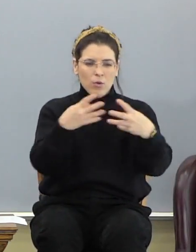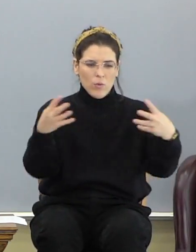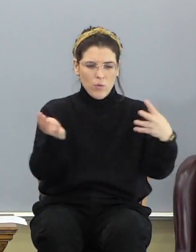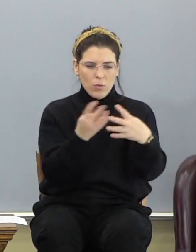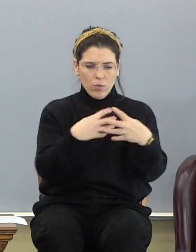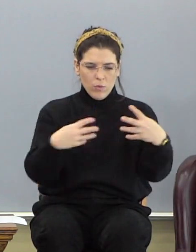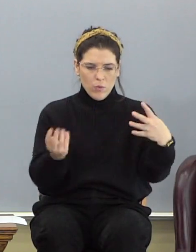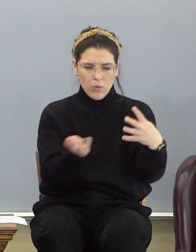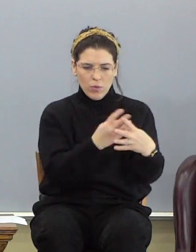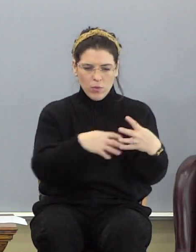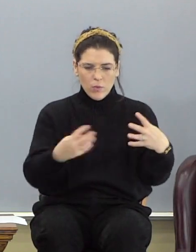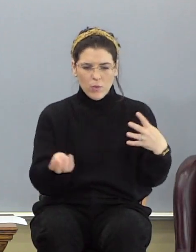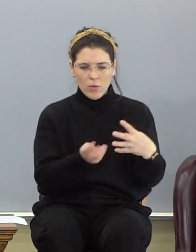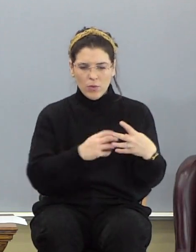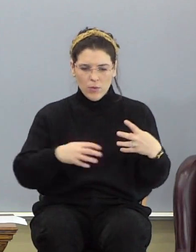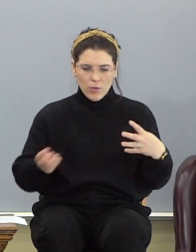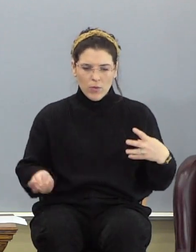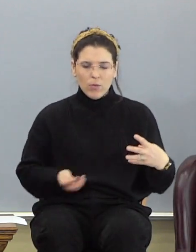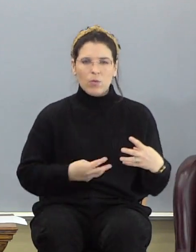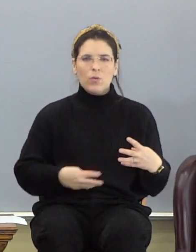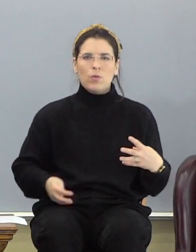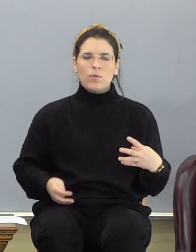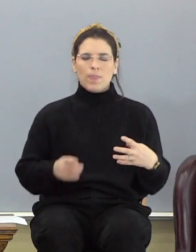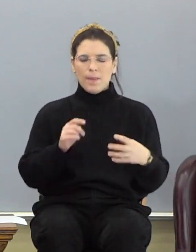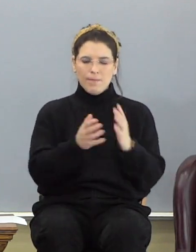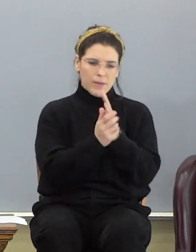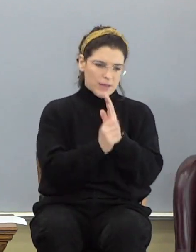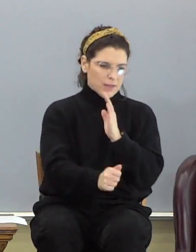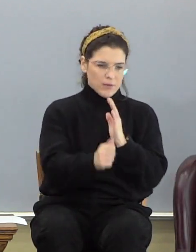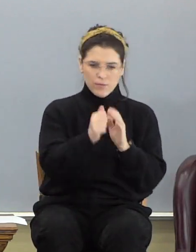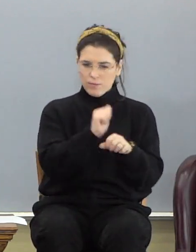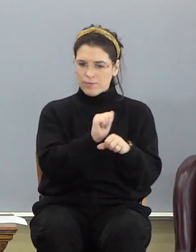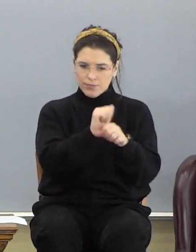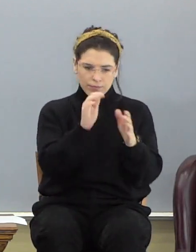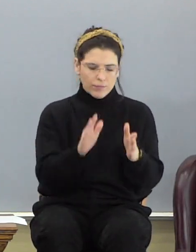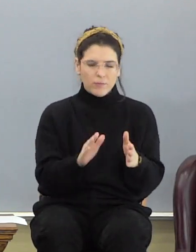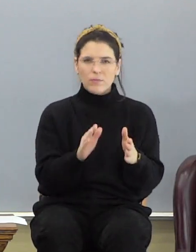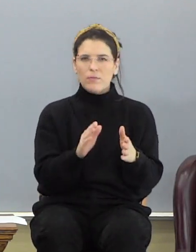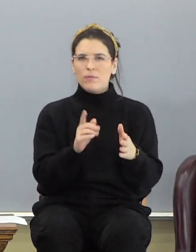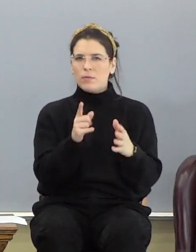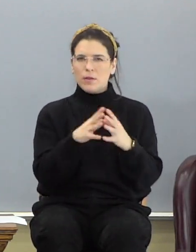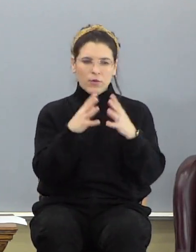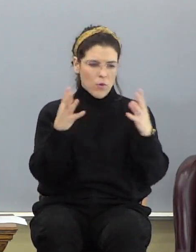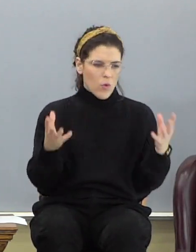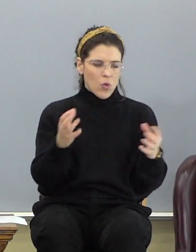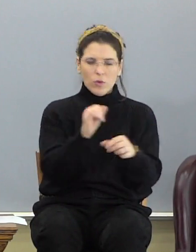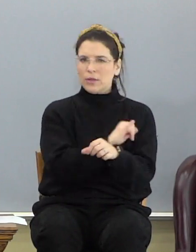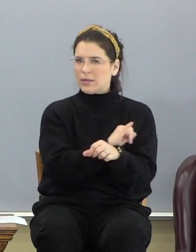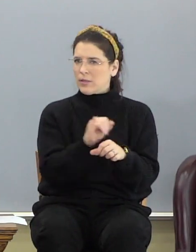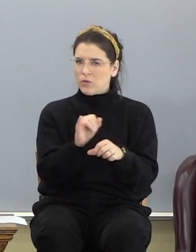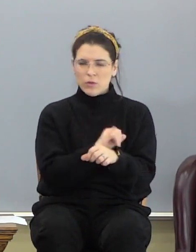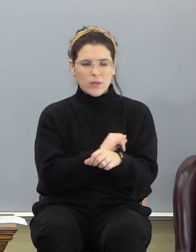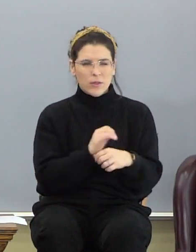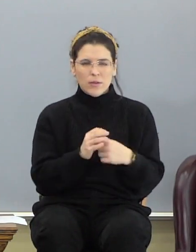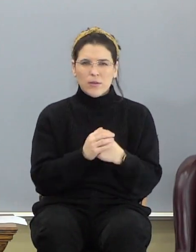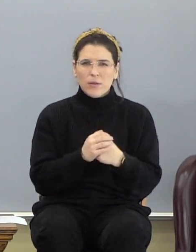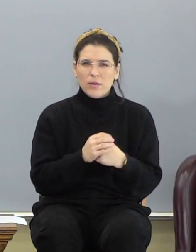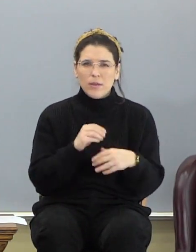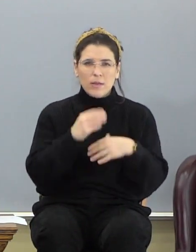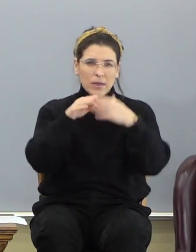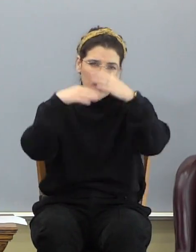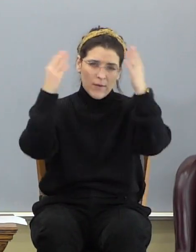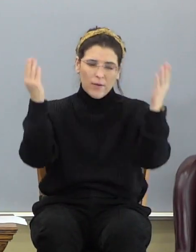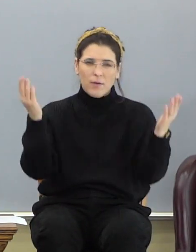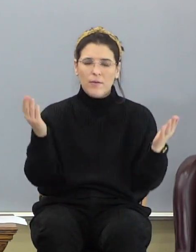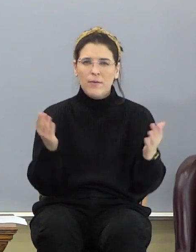a garment out of it. You've got to have some artisans. You've have some people. I mean, you've got a whole industry in heaven.